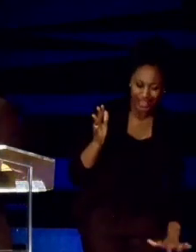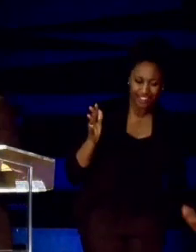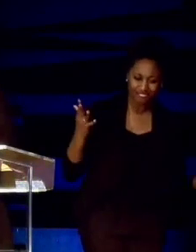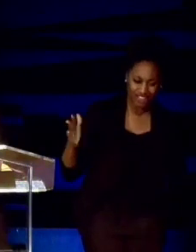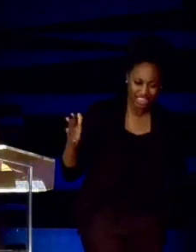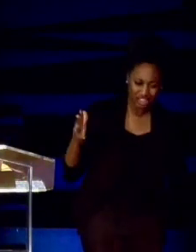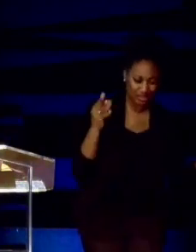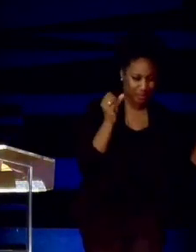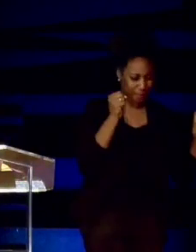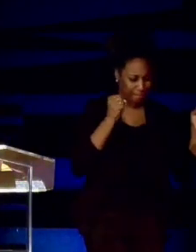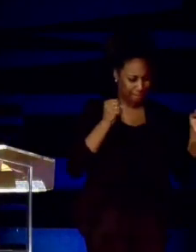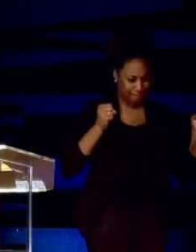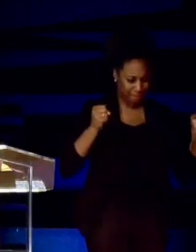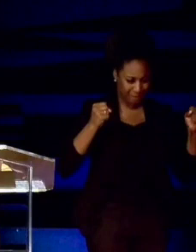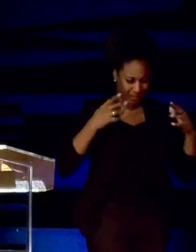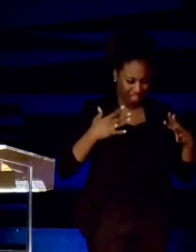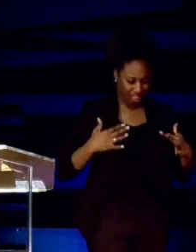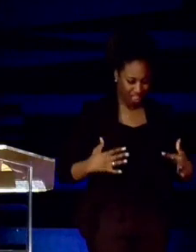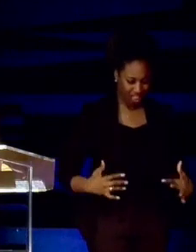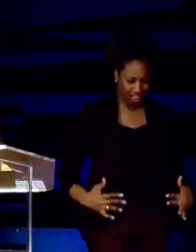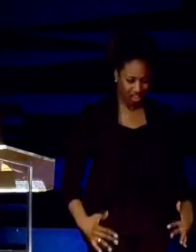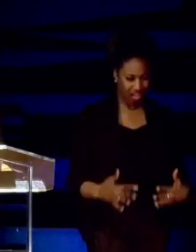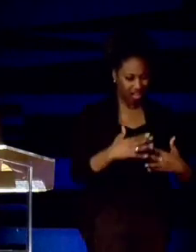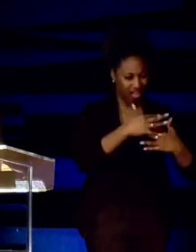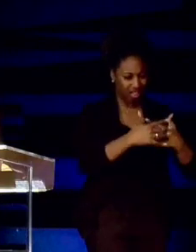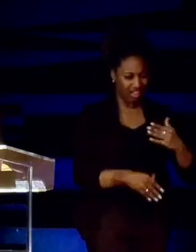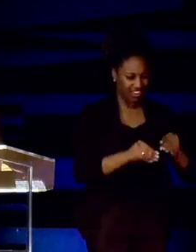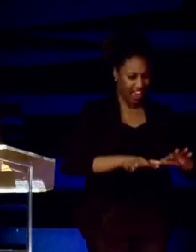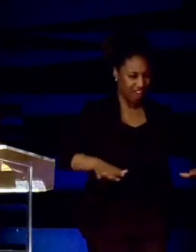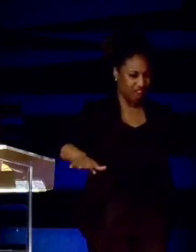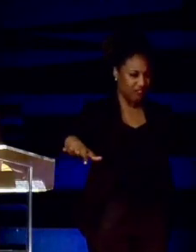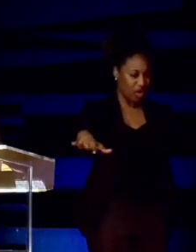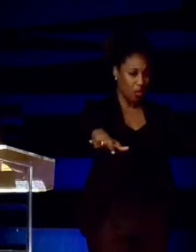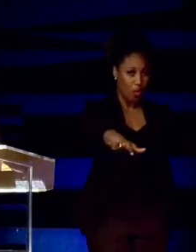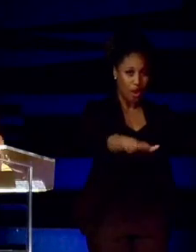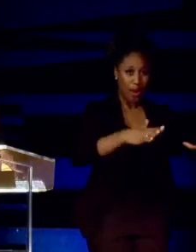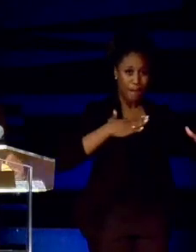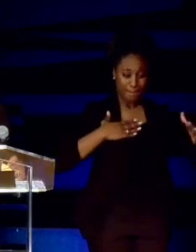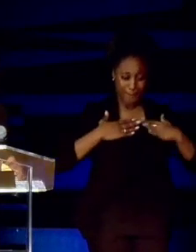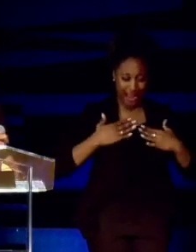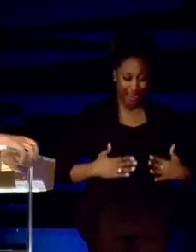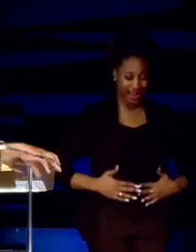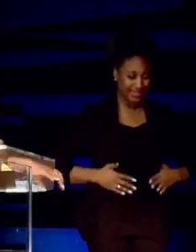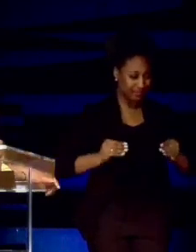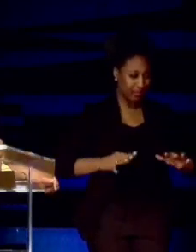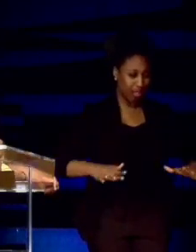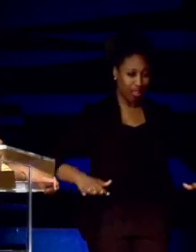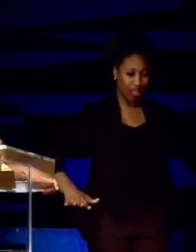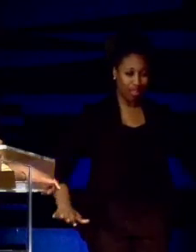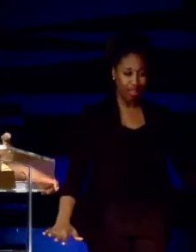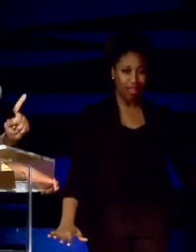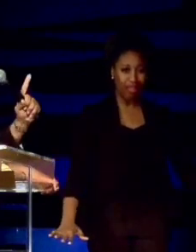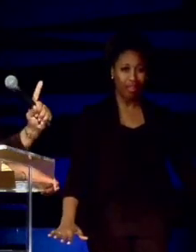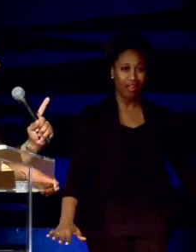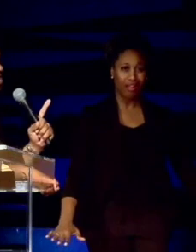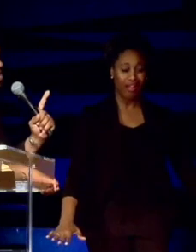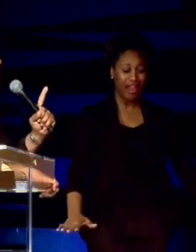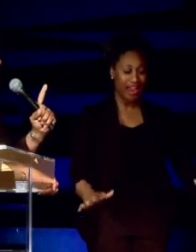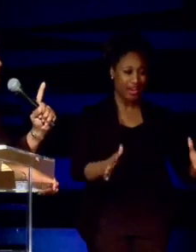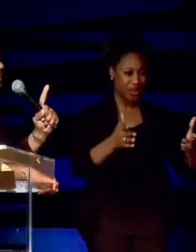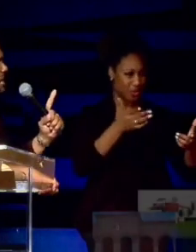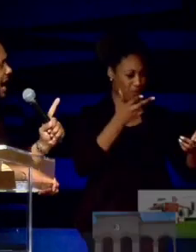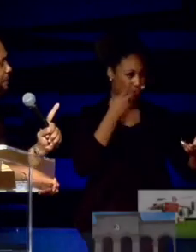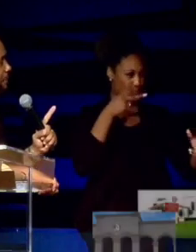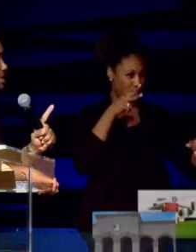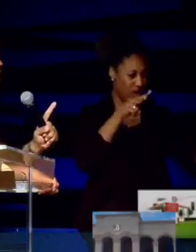Profuse blood everywhere. Coming out of every orifice. And you watched